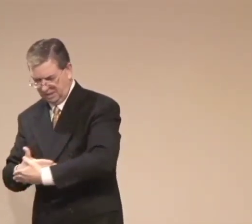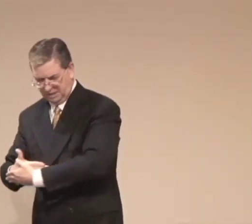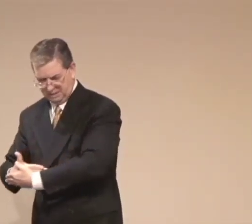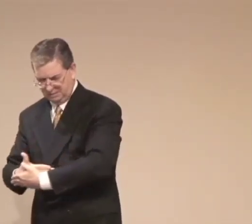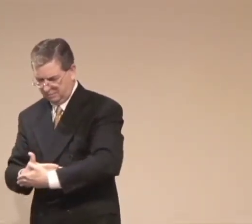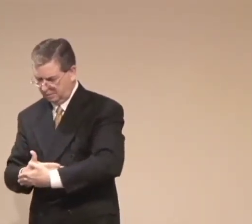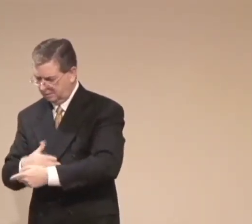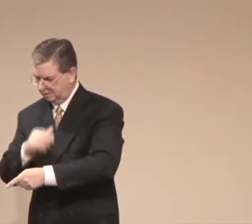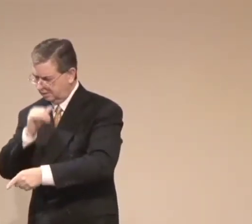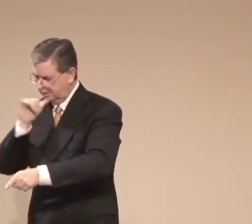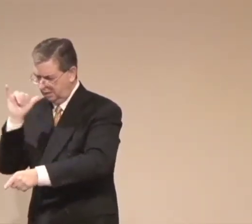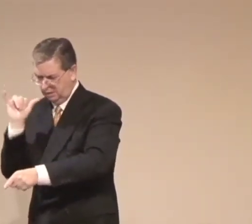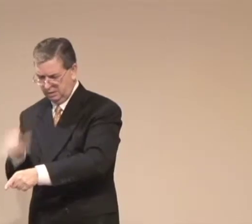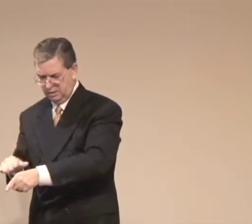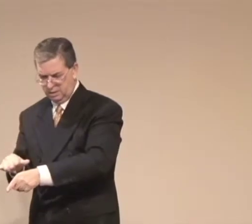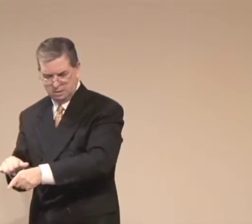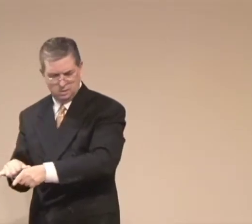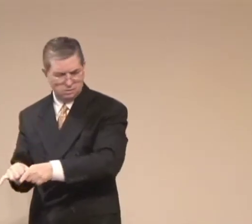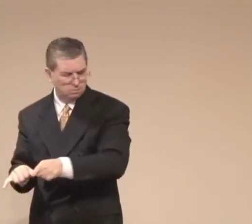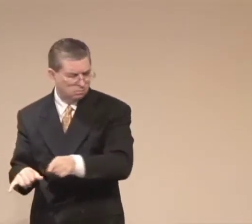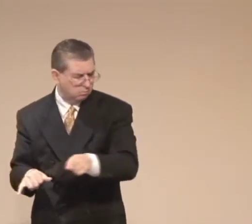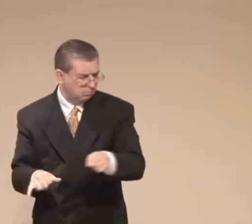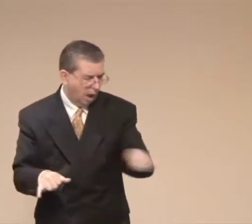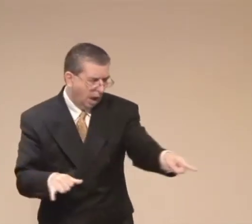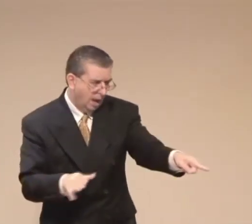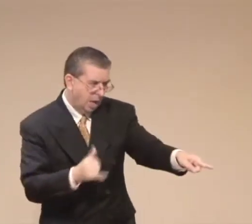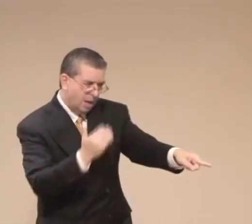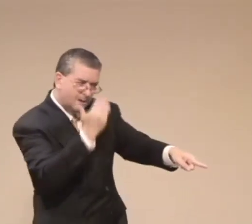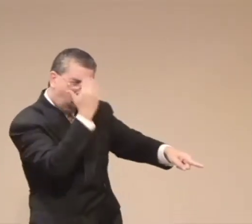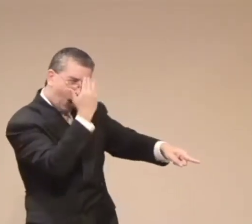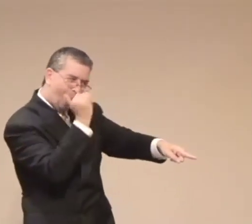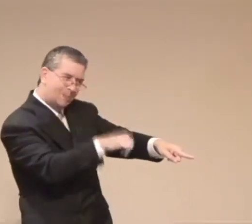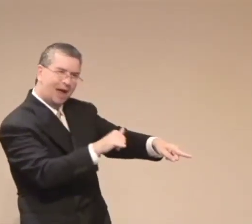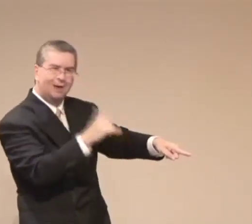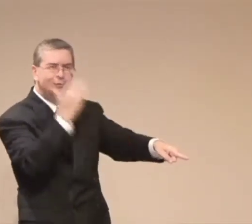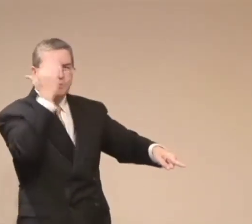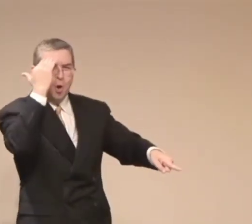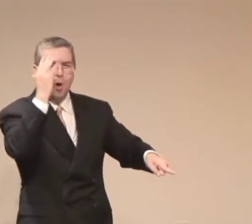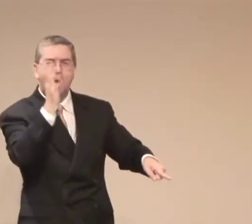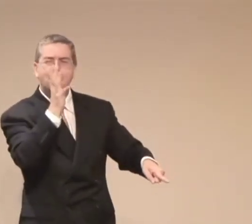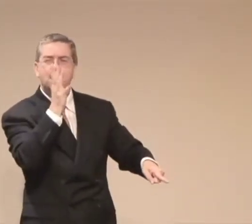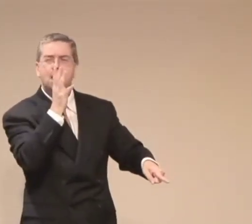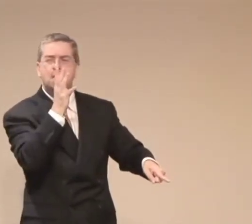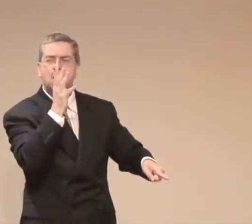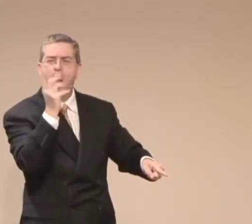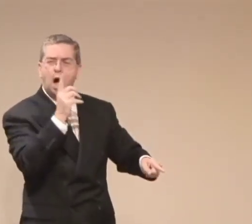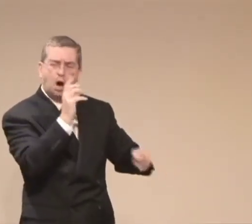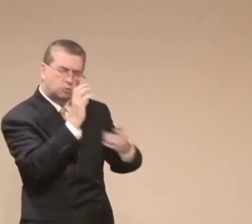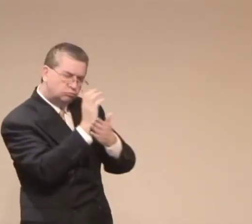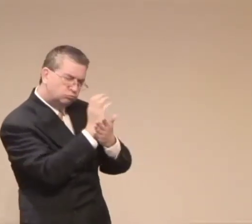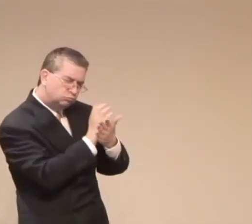But when the woman woke up and saw the dead baby, and knew it was not hers. And she knew what the woman had done.